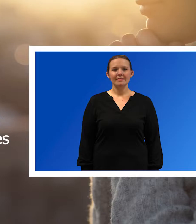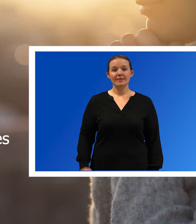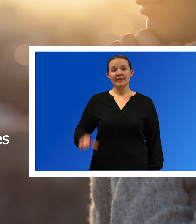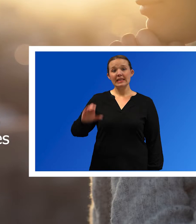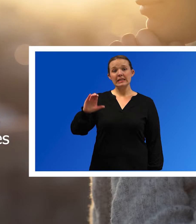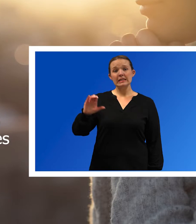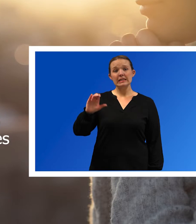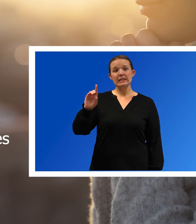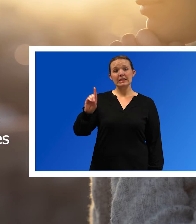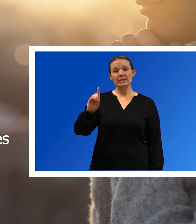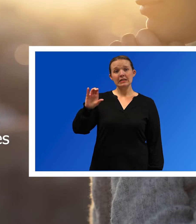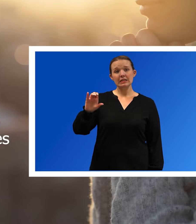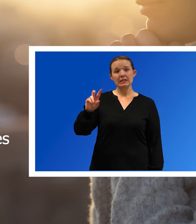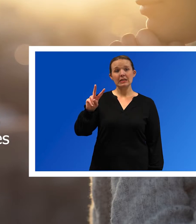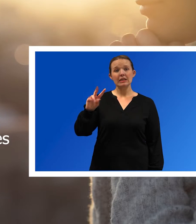CDC vital signs